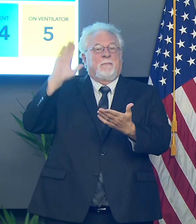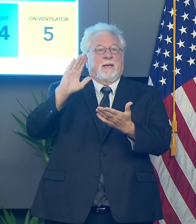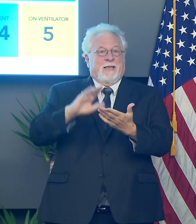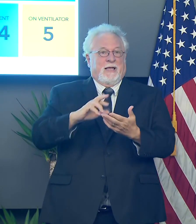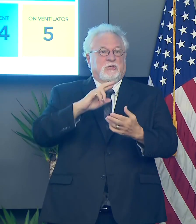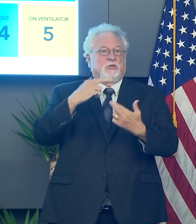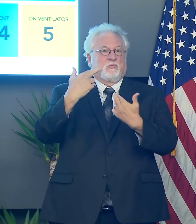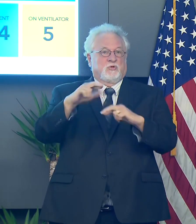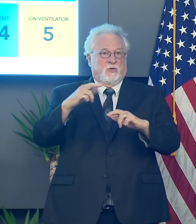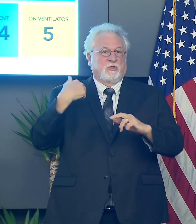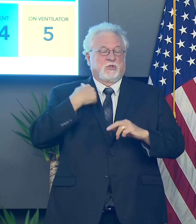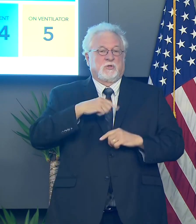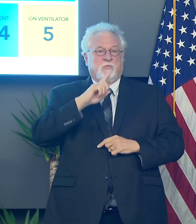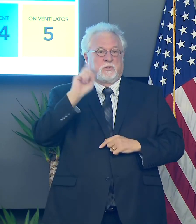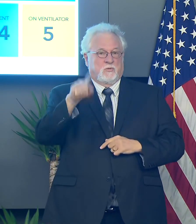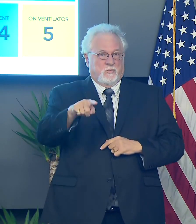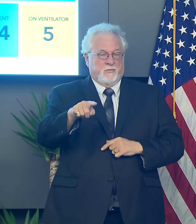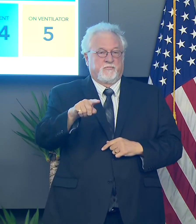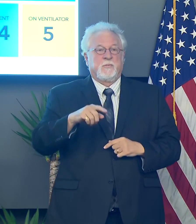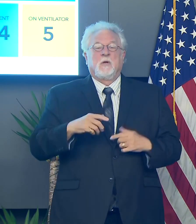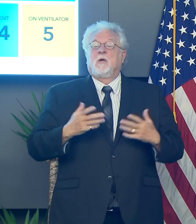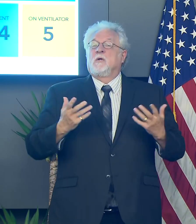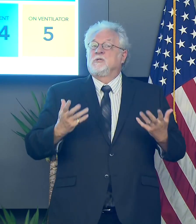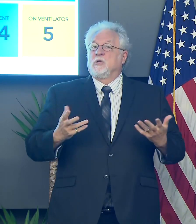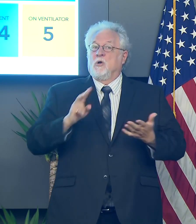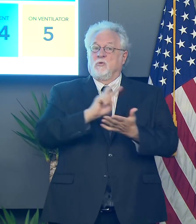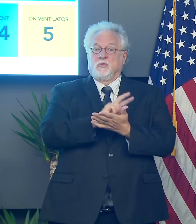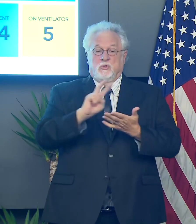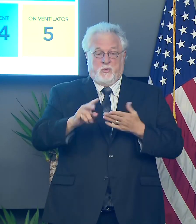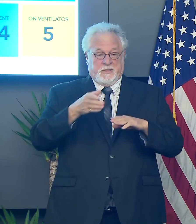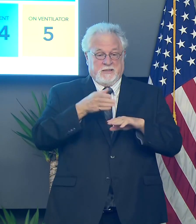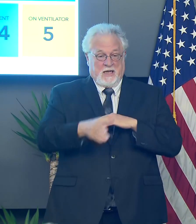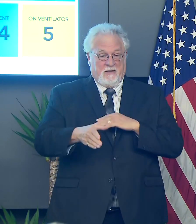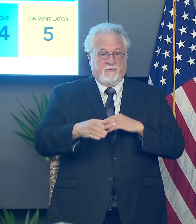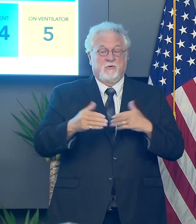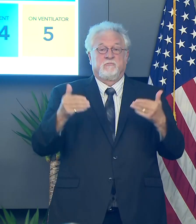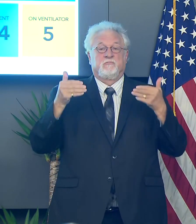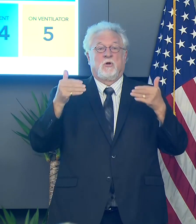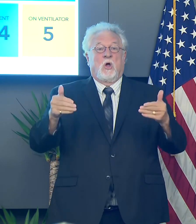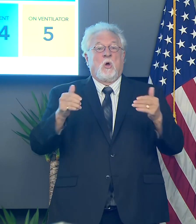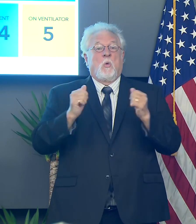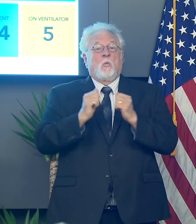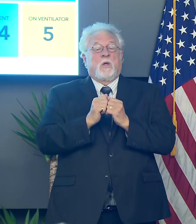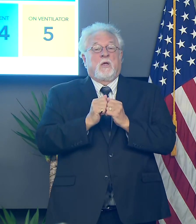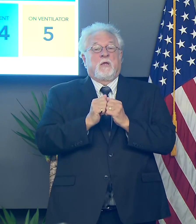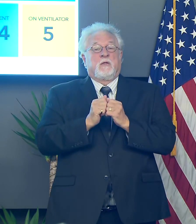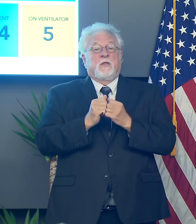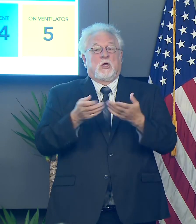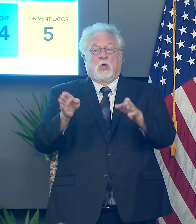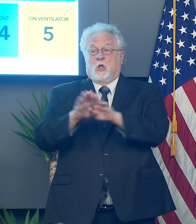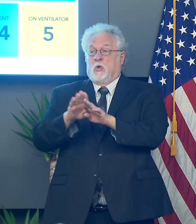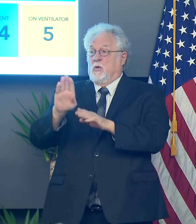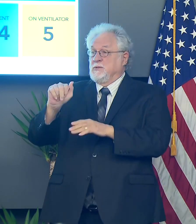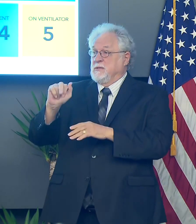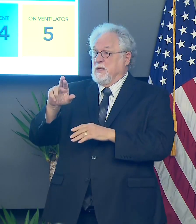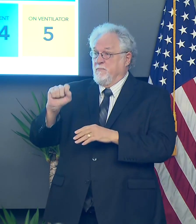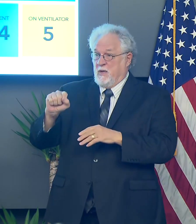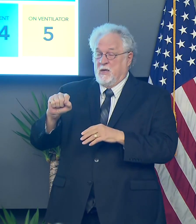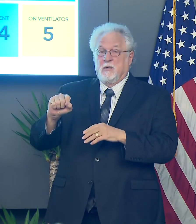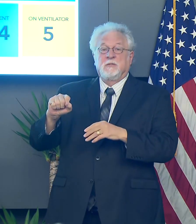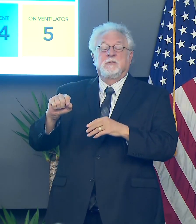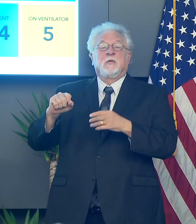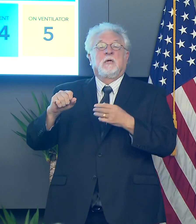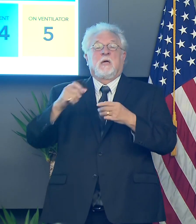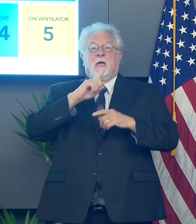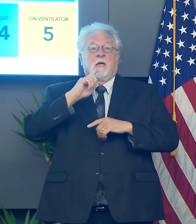restrictions that we've imposed. So, uh, two weeks after we went forward with, uh, closing bars for on premises consumption,